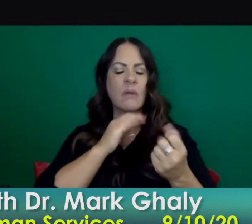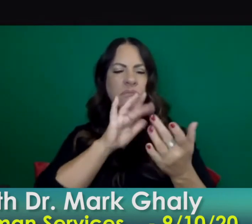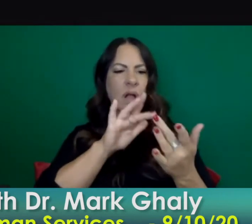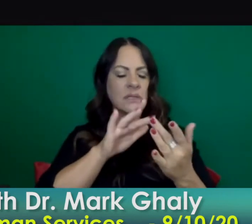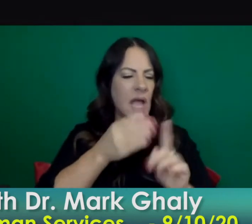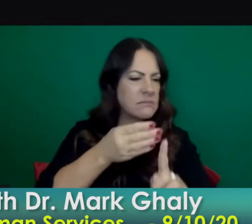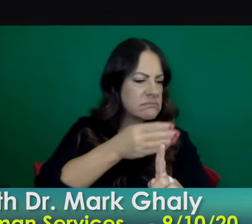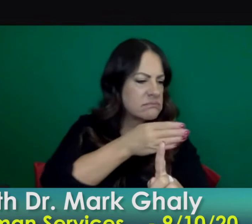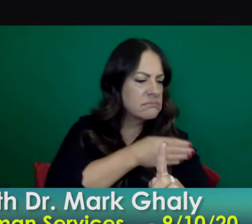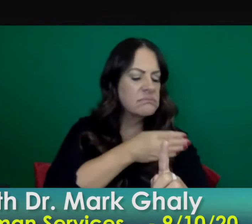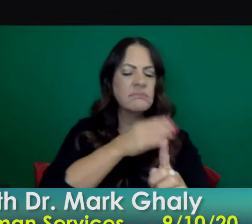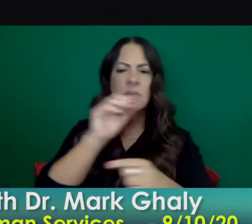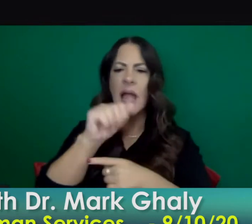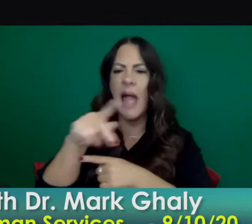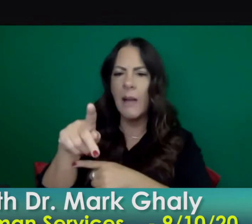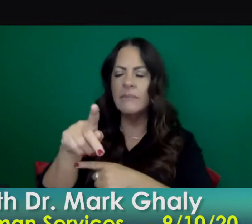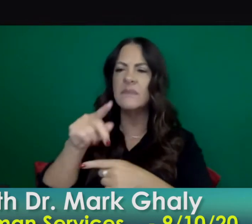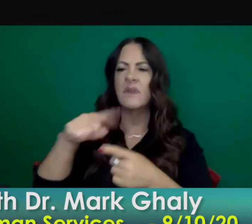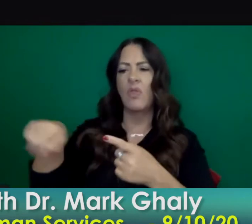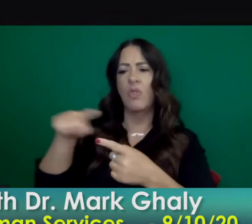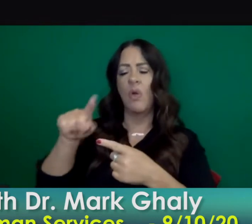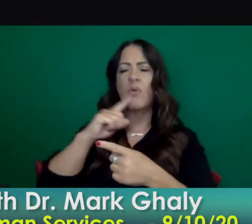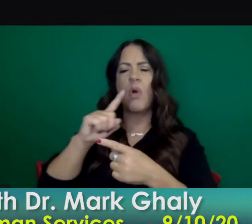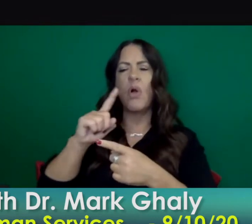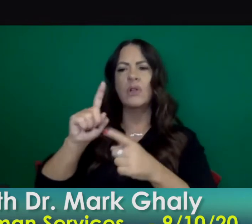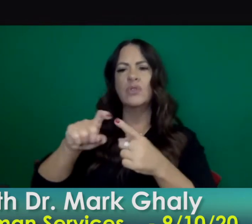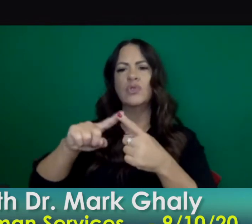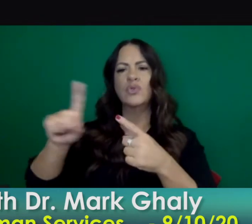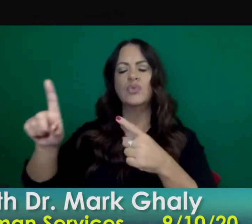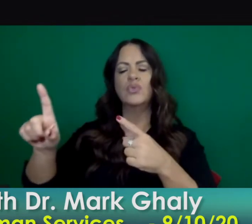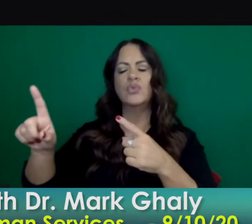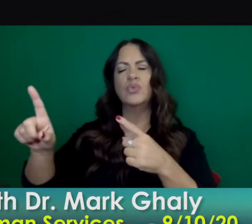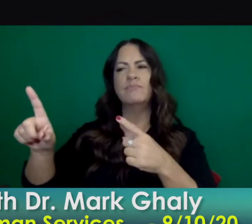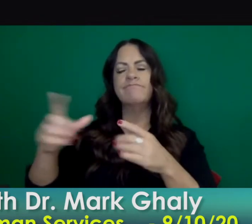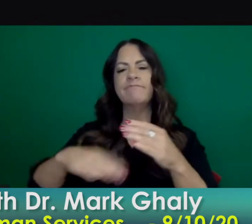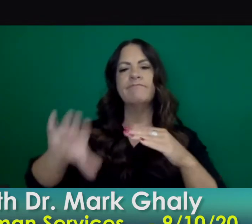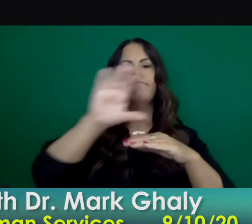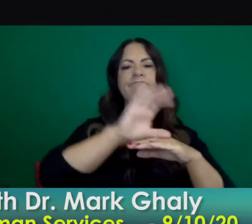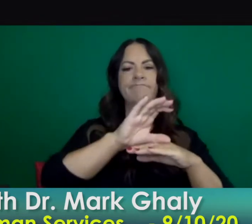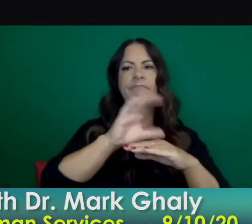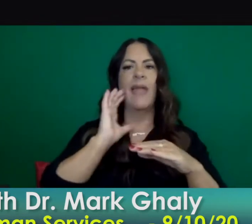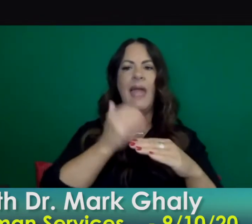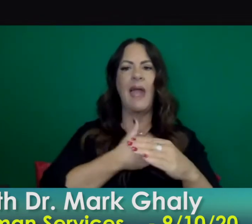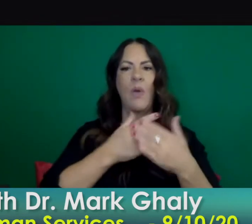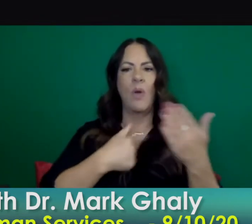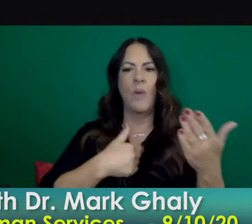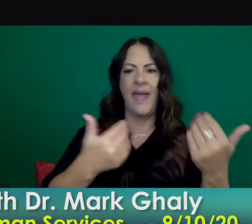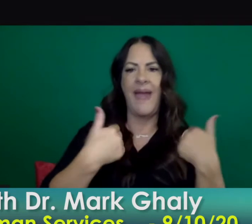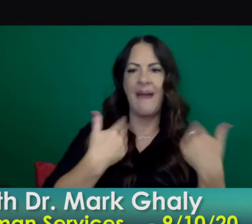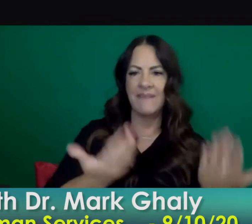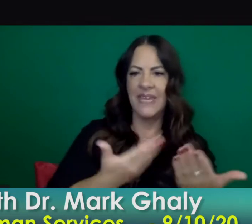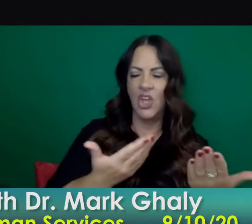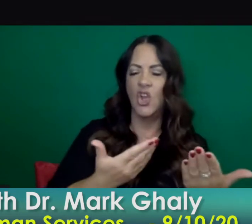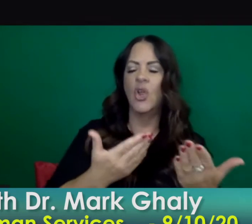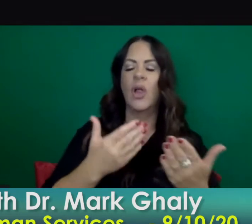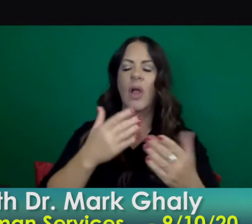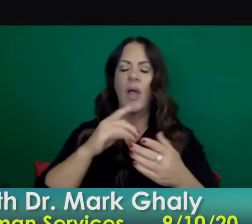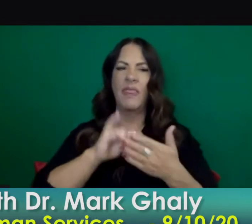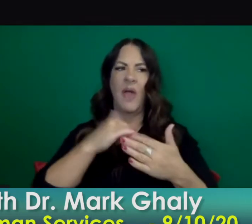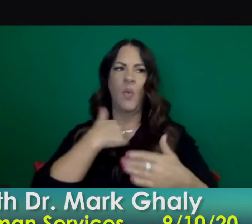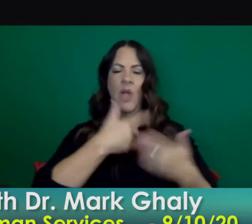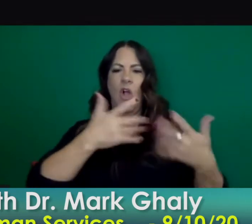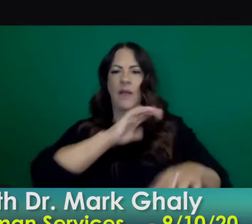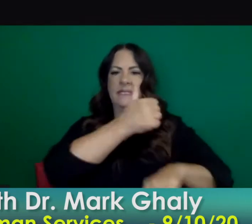any of these apps are meant to be augmentation tools they are not meant to replace contact tracing tools that